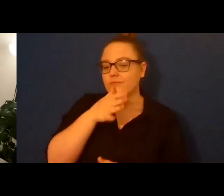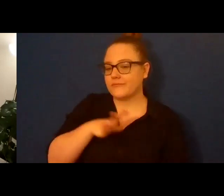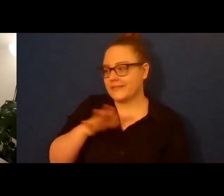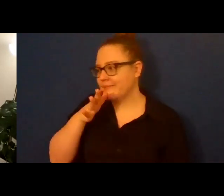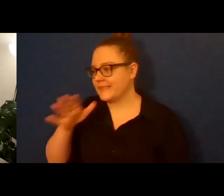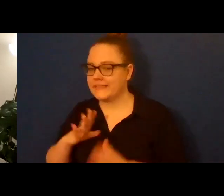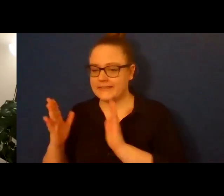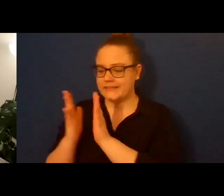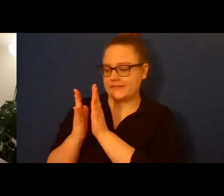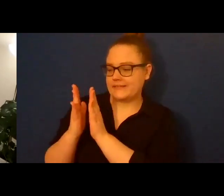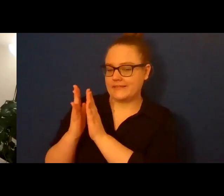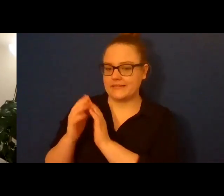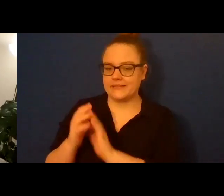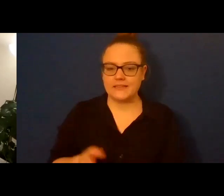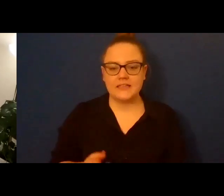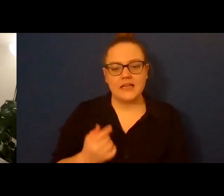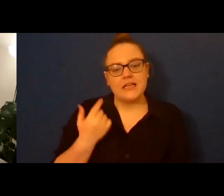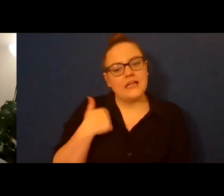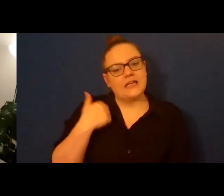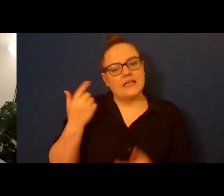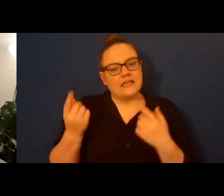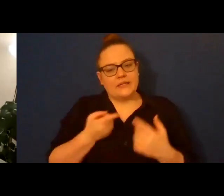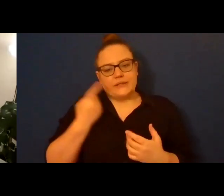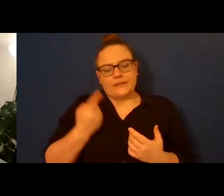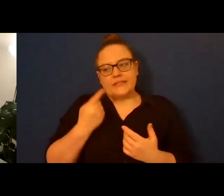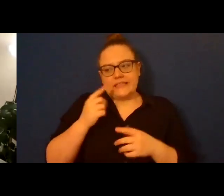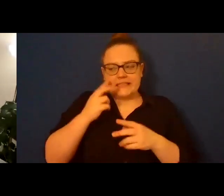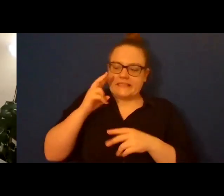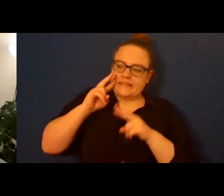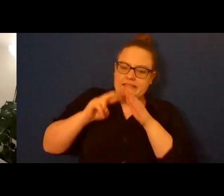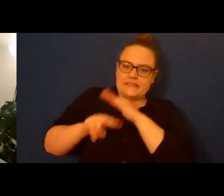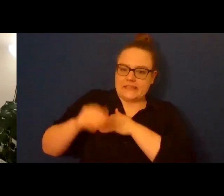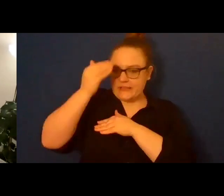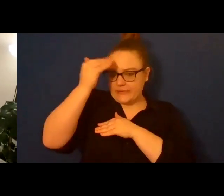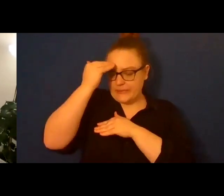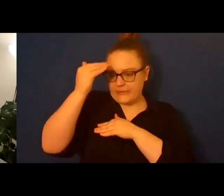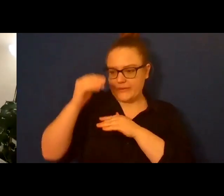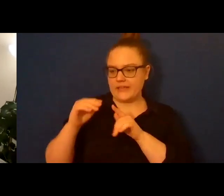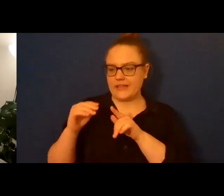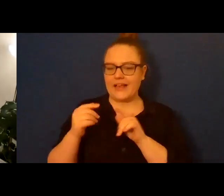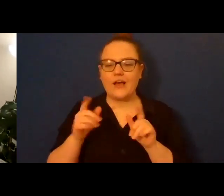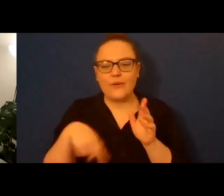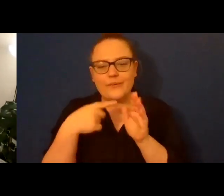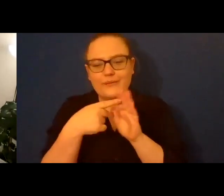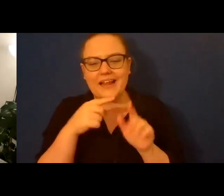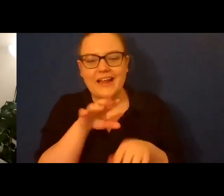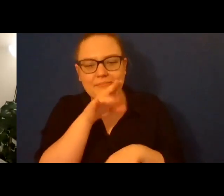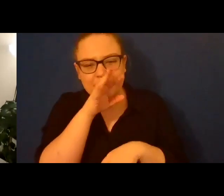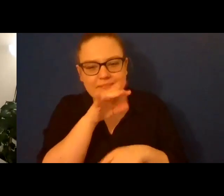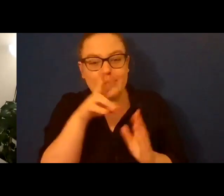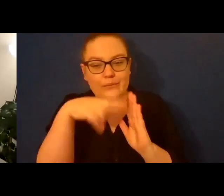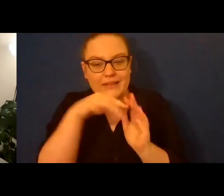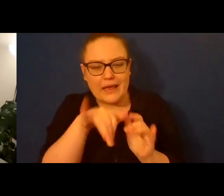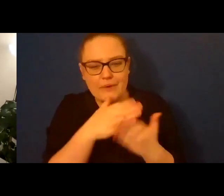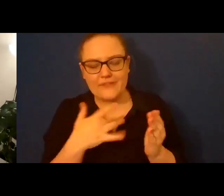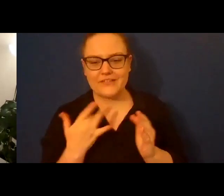coming. So do I. My dates often replied. Whenever I read that part, it always feels like a brag, but that's not actually how I wrote it.